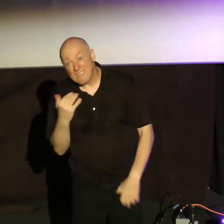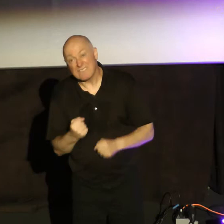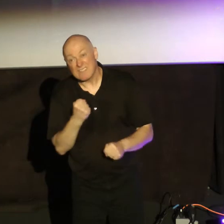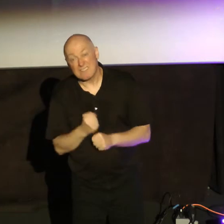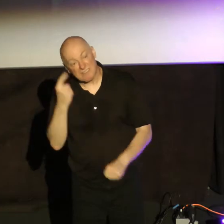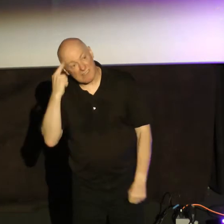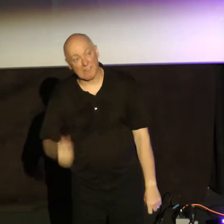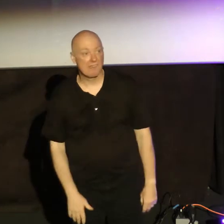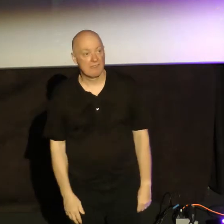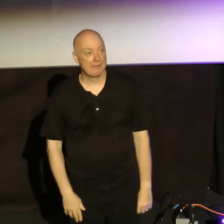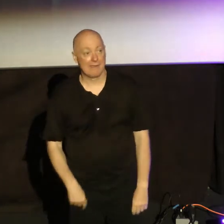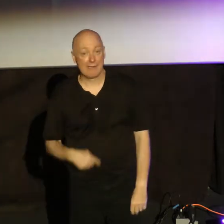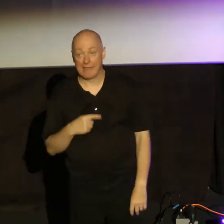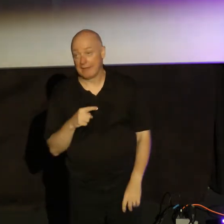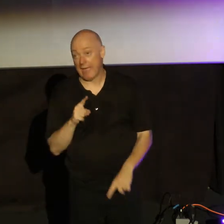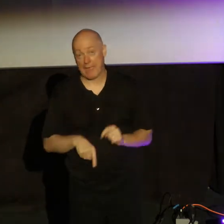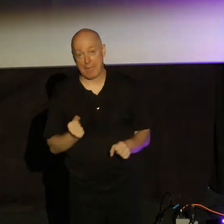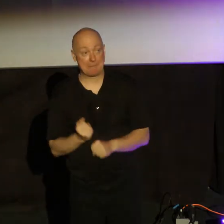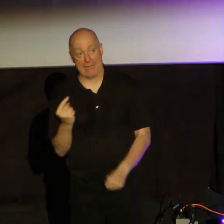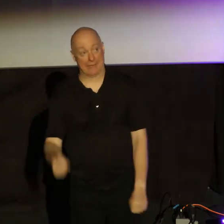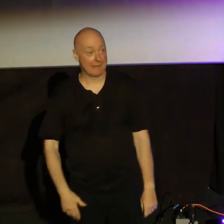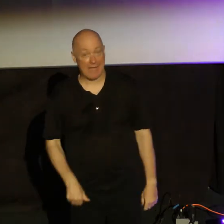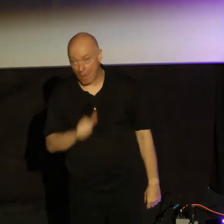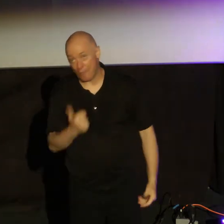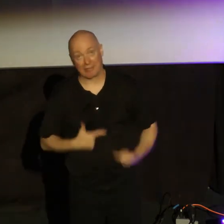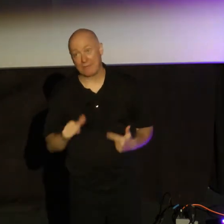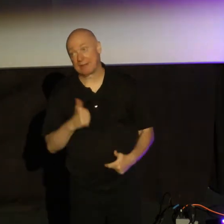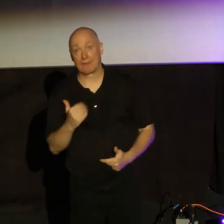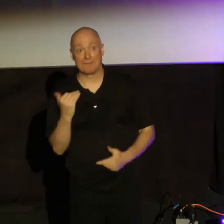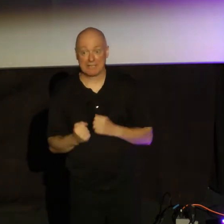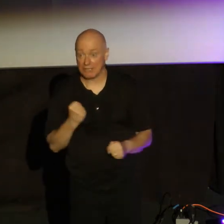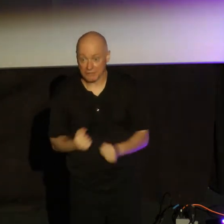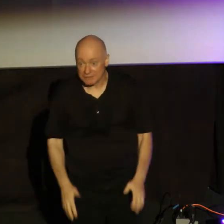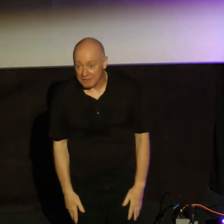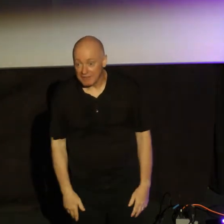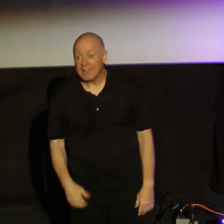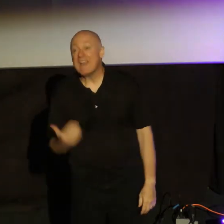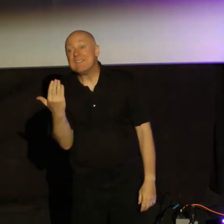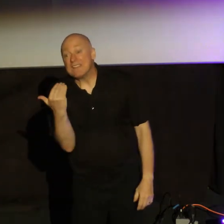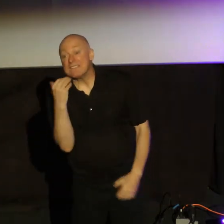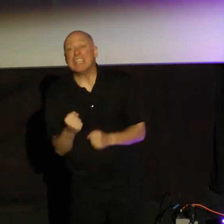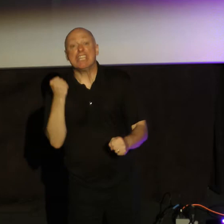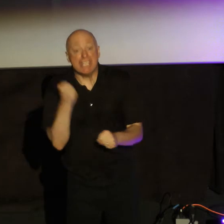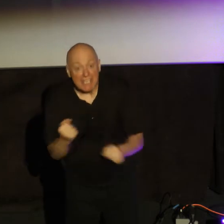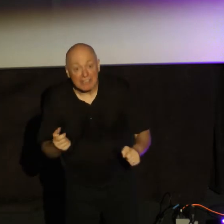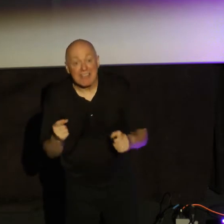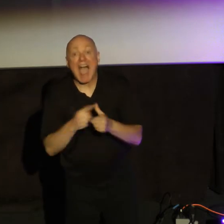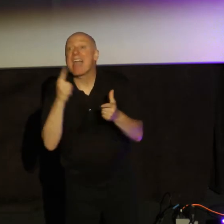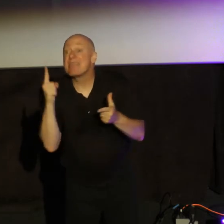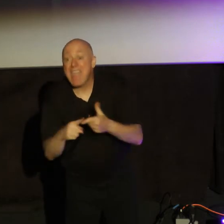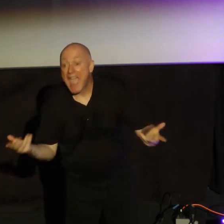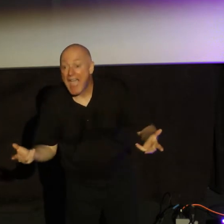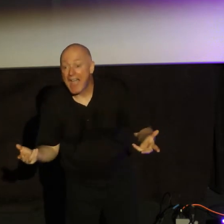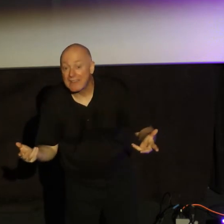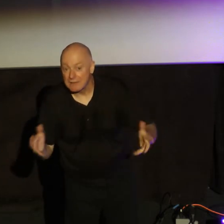thinking like, I'm not going to make it. I don't even know if I'm going to live another 15 years. It took them 15 years. And then, this is really interesting.